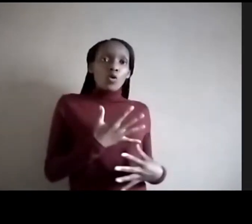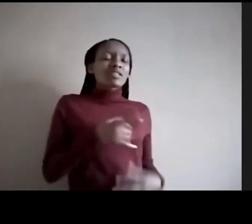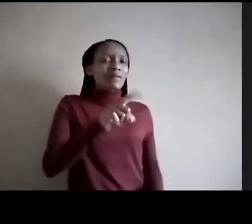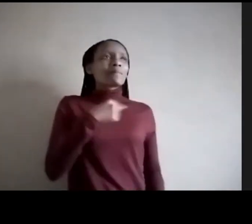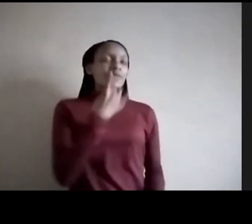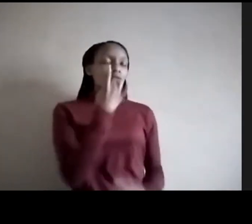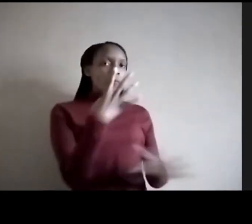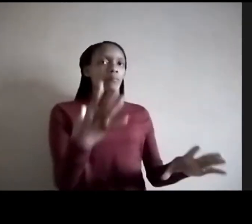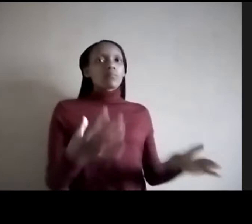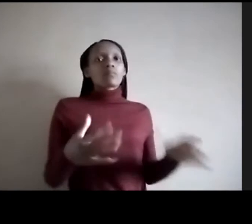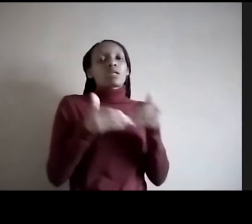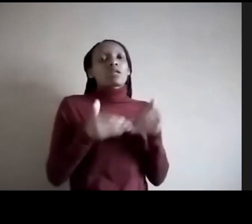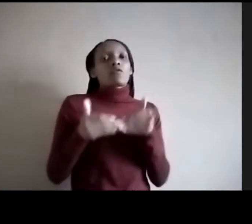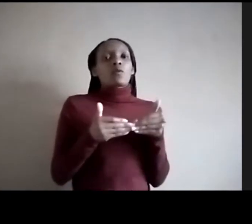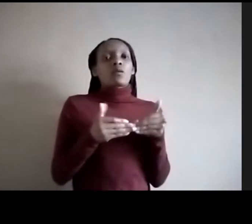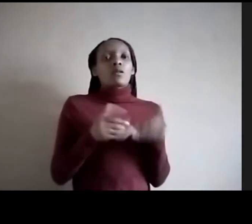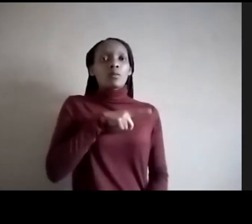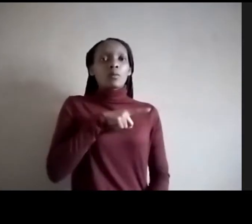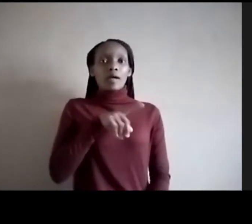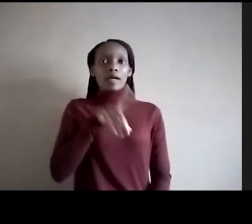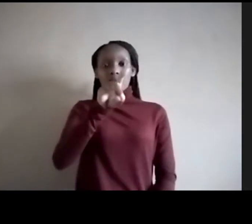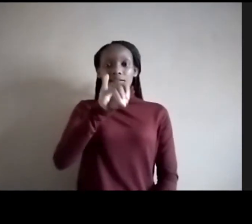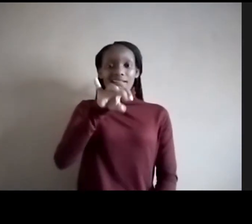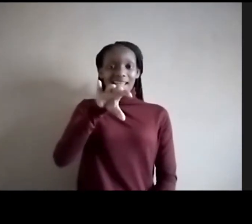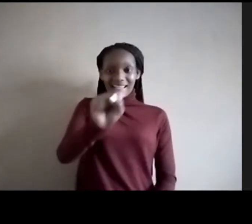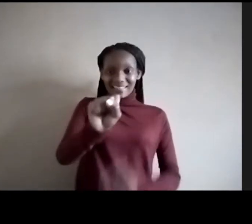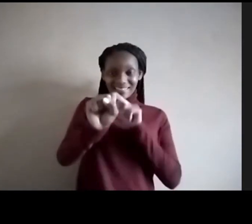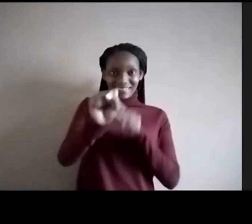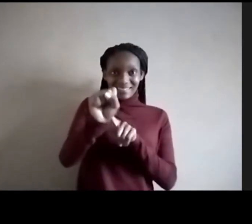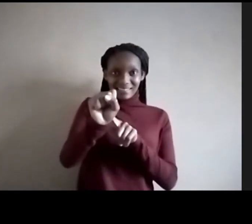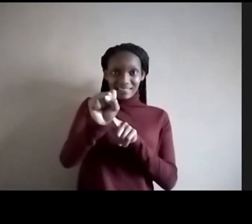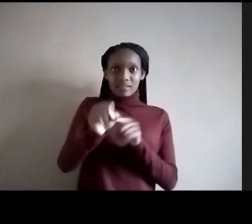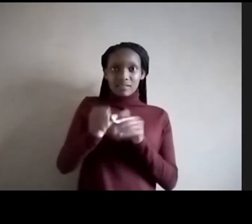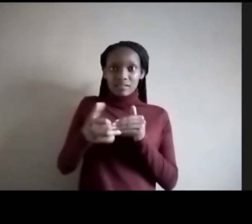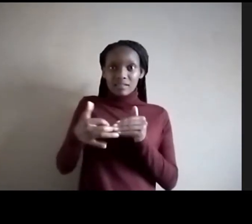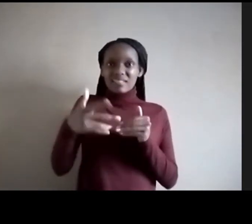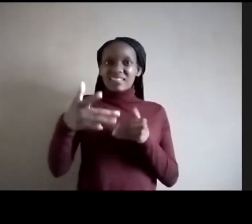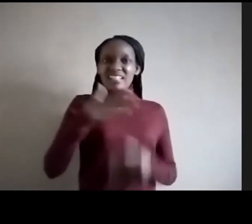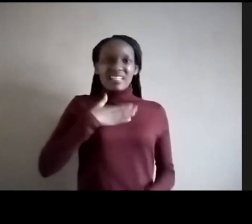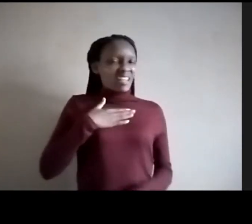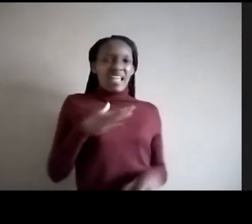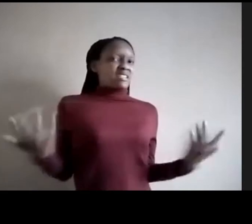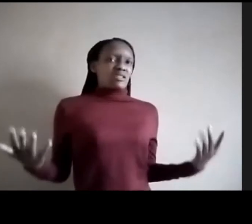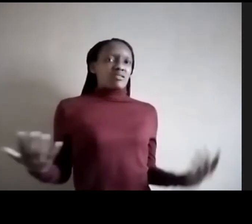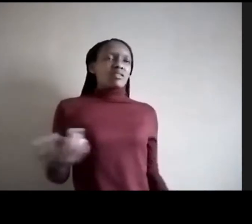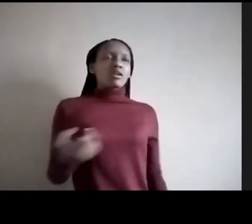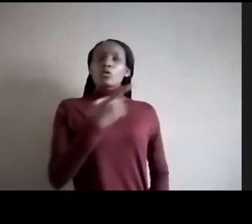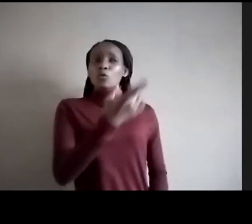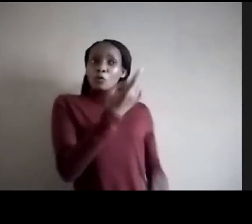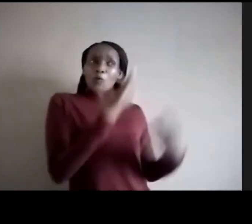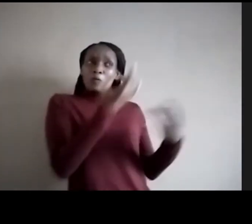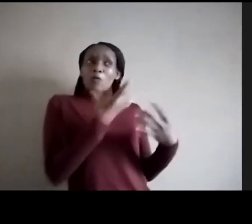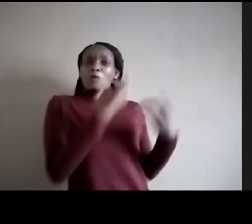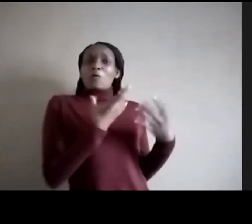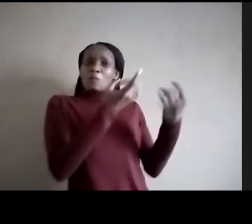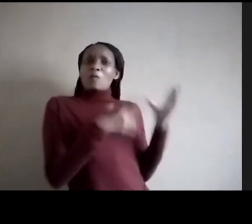that DIS is literally going to equate to dislike. We're not going to like anything that you're all about. What you're not telling